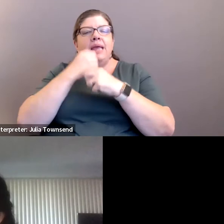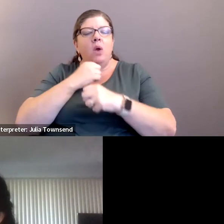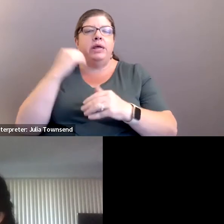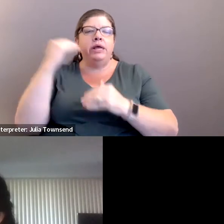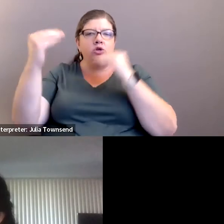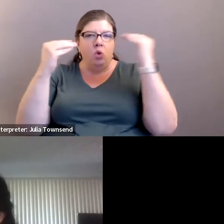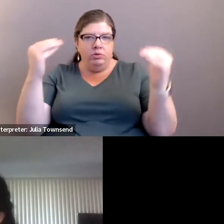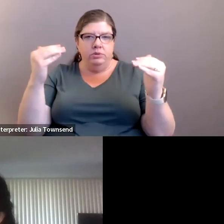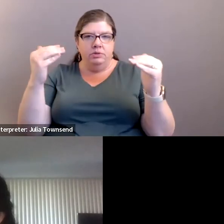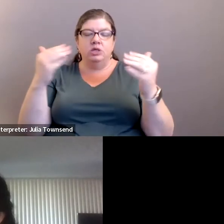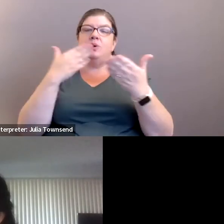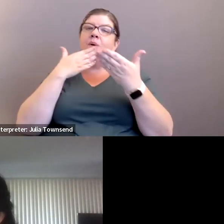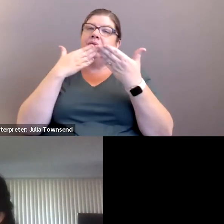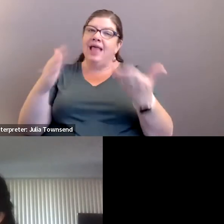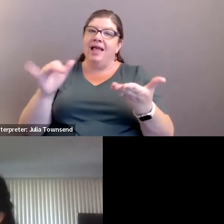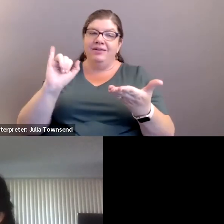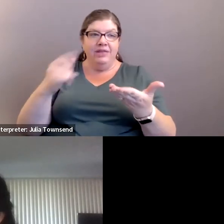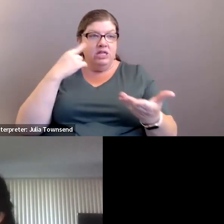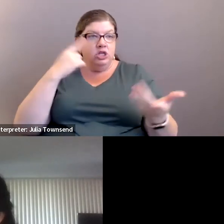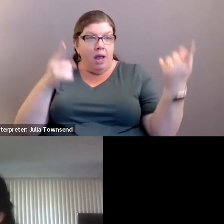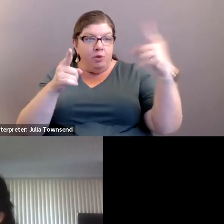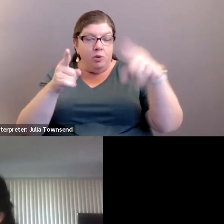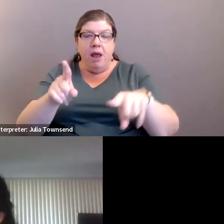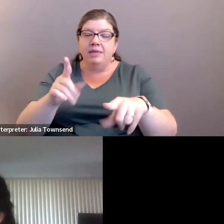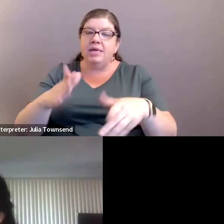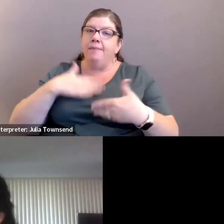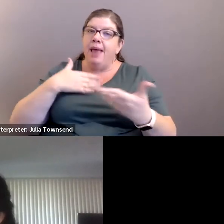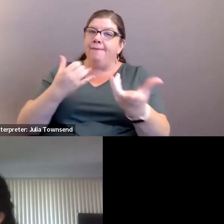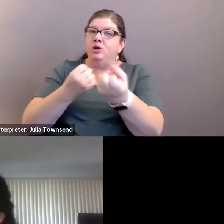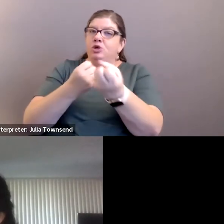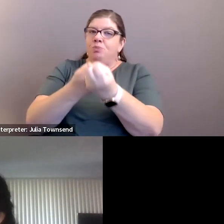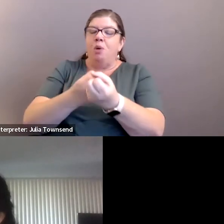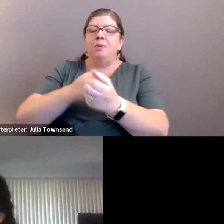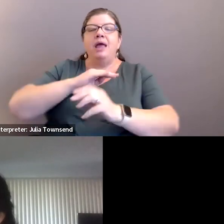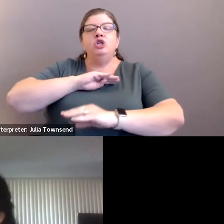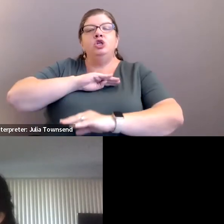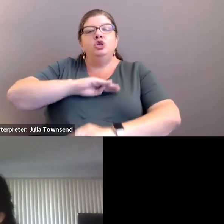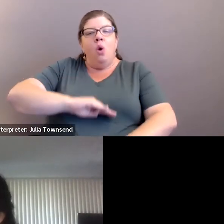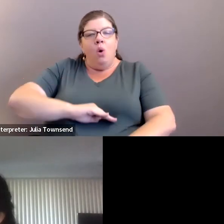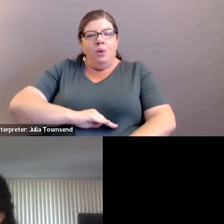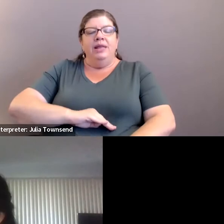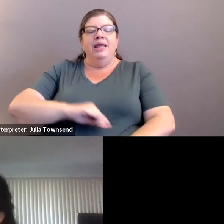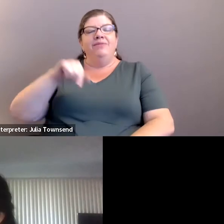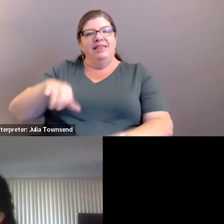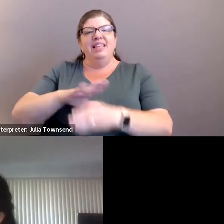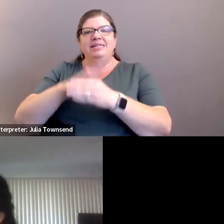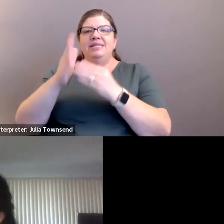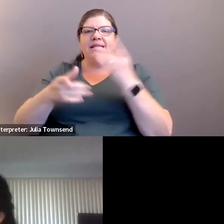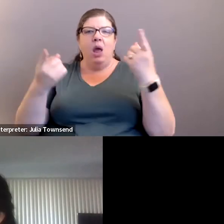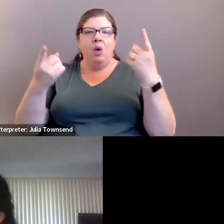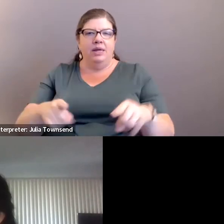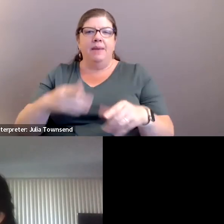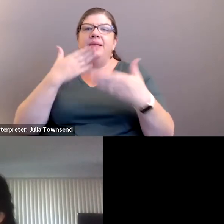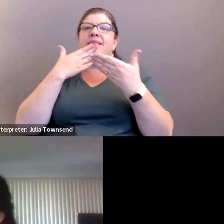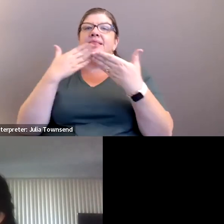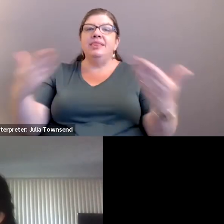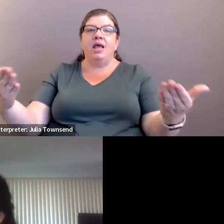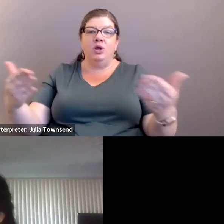are around them so thanks for this compromise I'm happy to support it and I'm so relieved that this is the outcome thank you